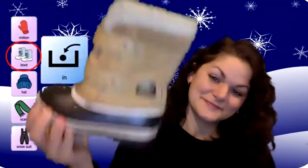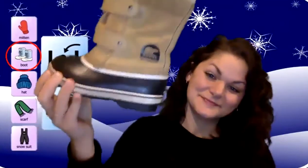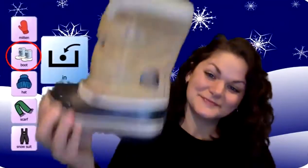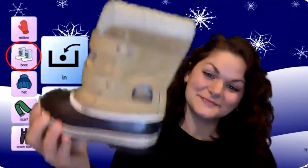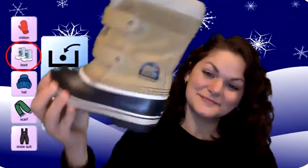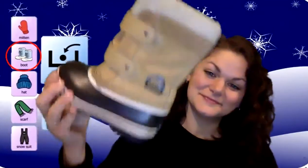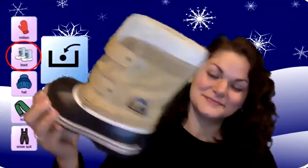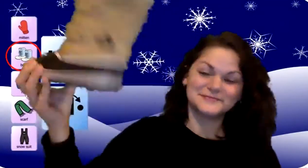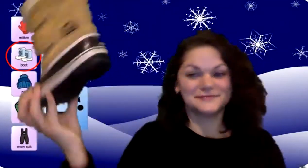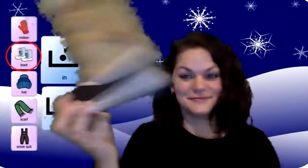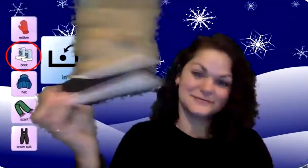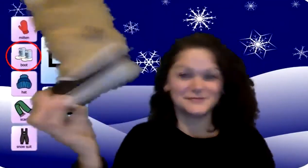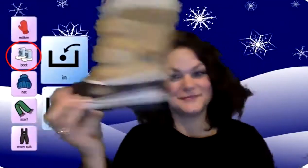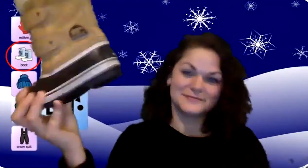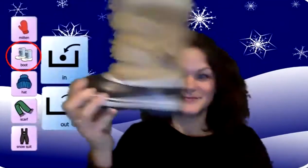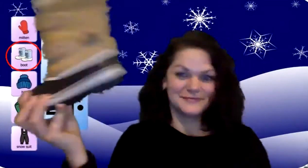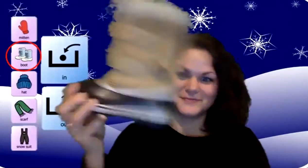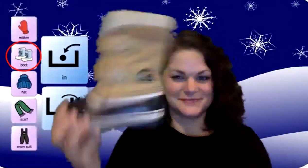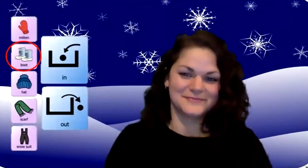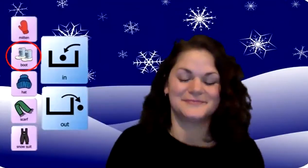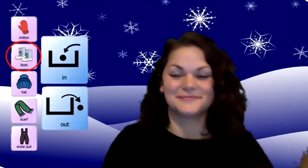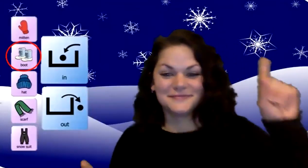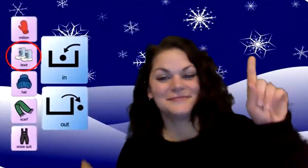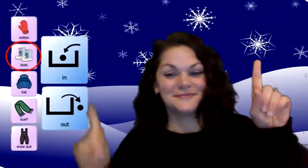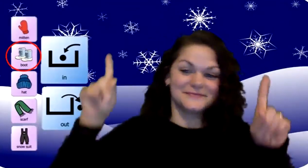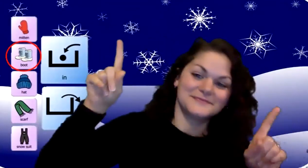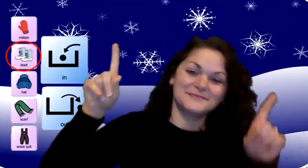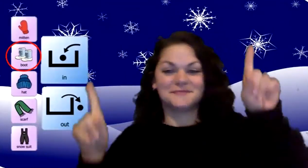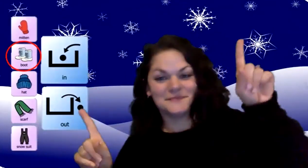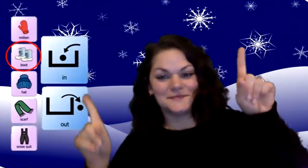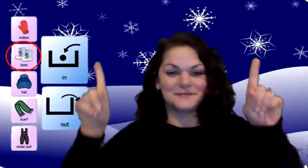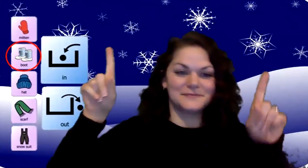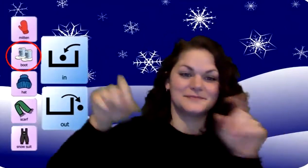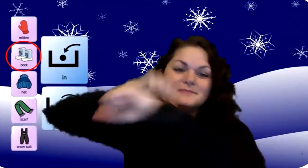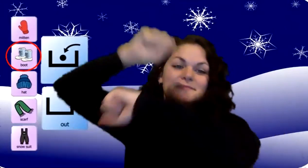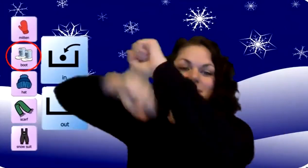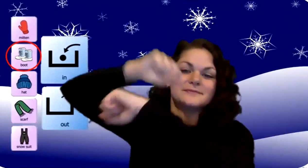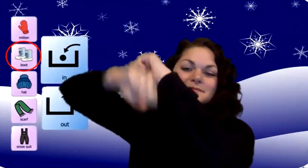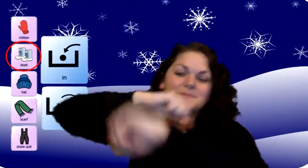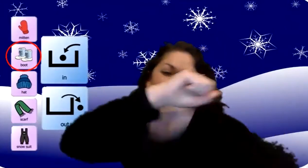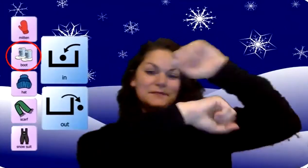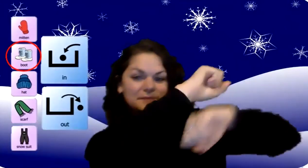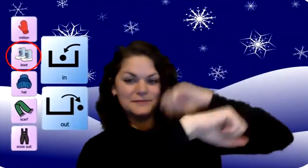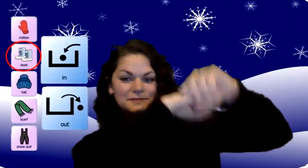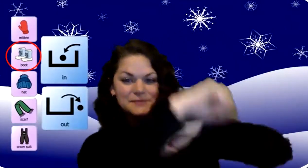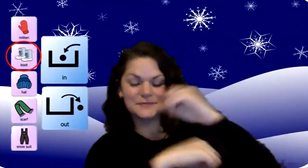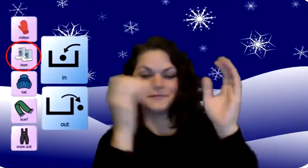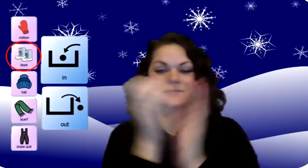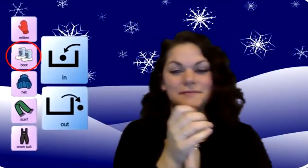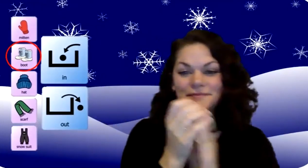in and shake it all about. You do the winter pokey and you turn yourself around. That's